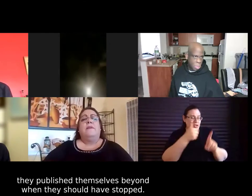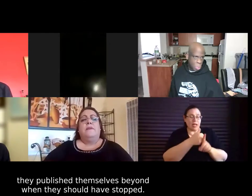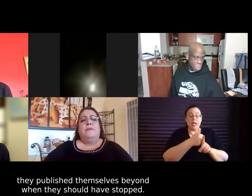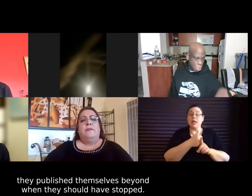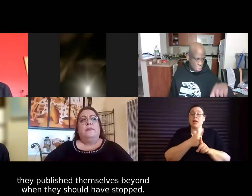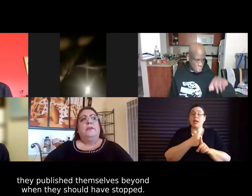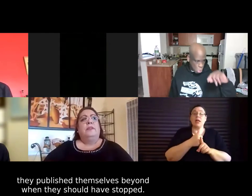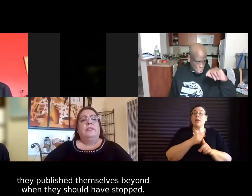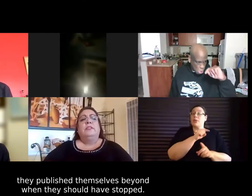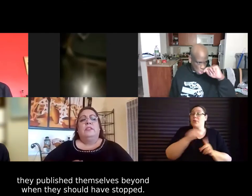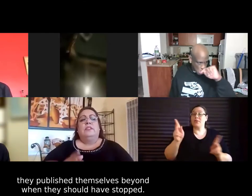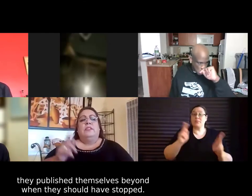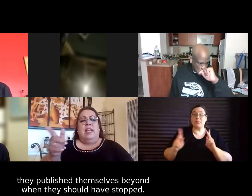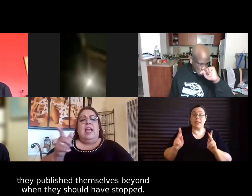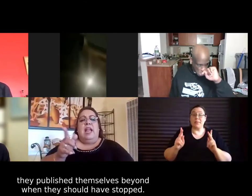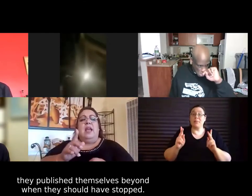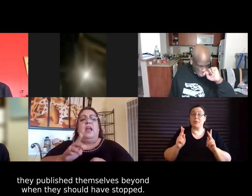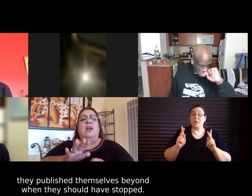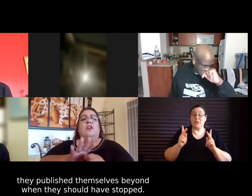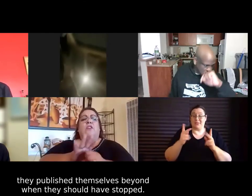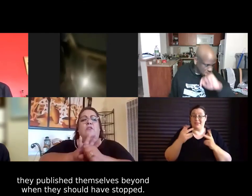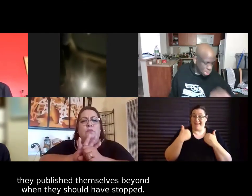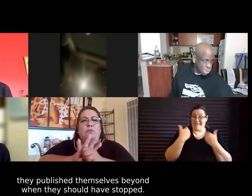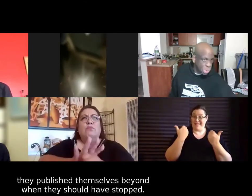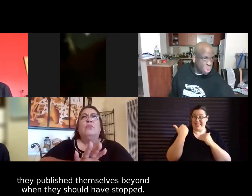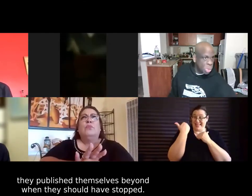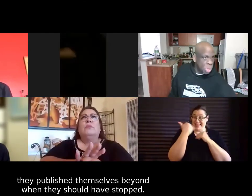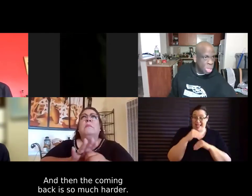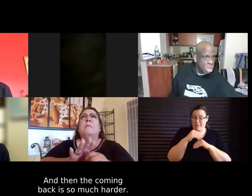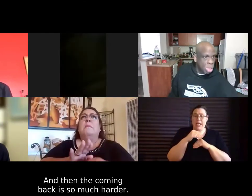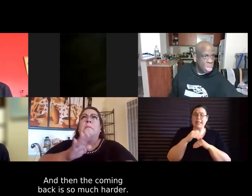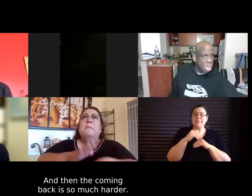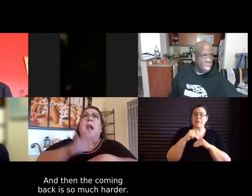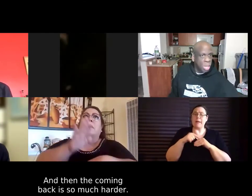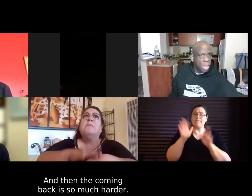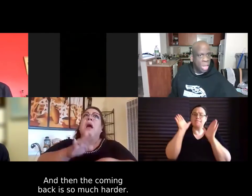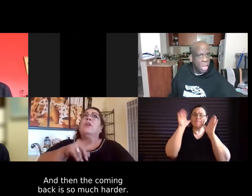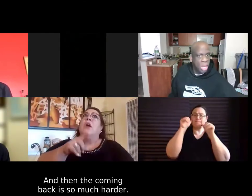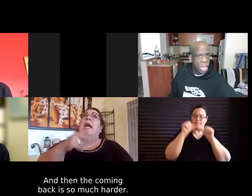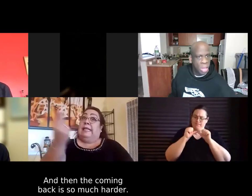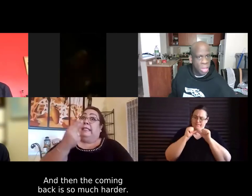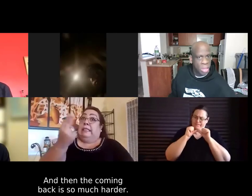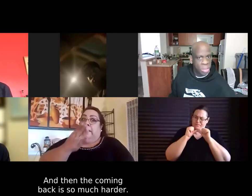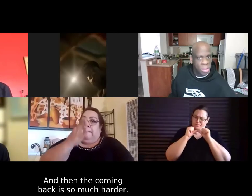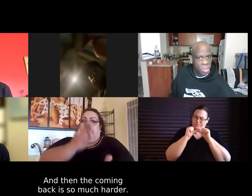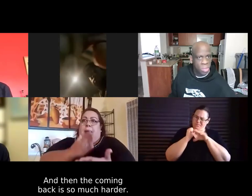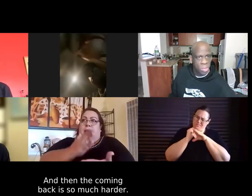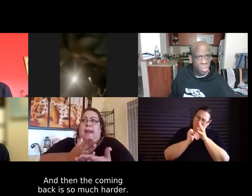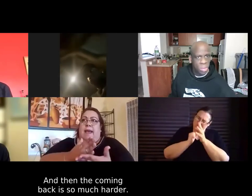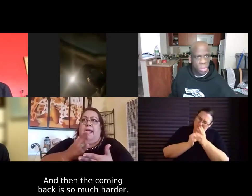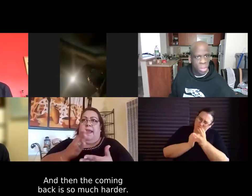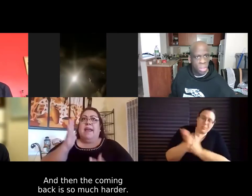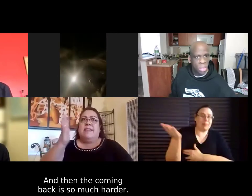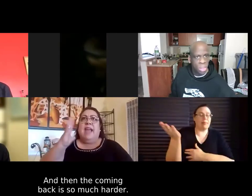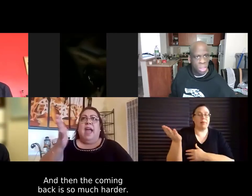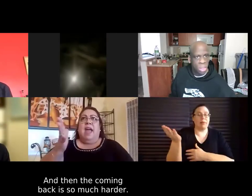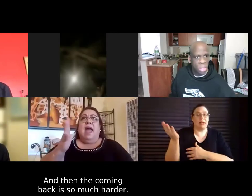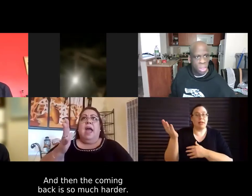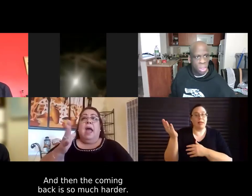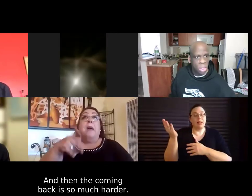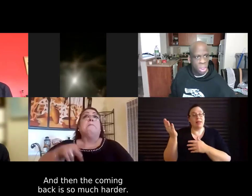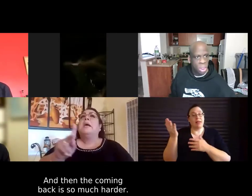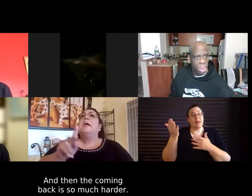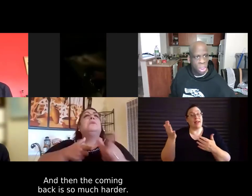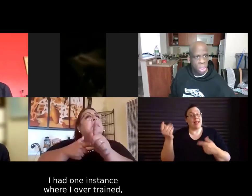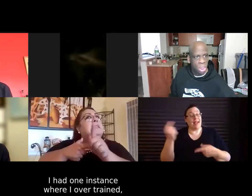um when they should have stopped and uh and and then the coming back is so